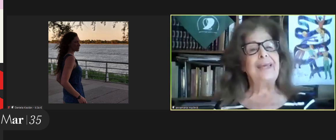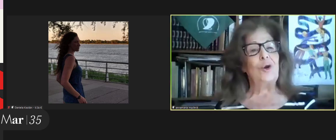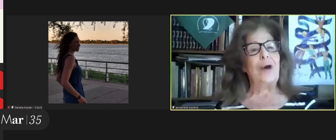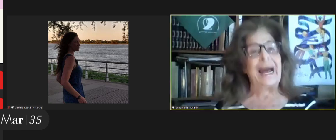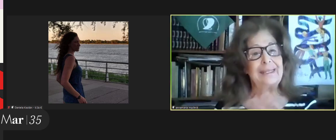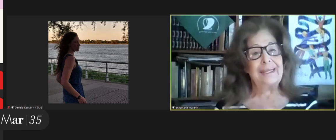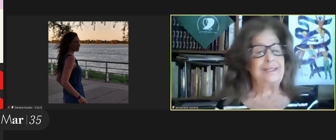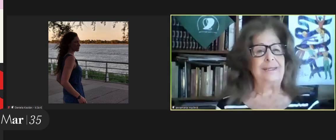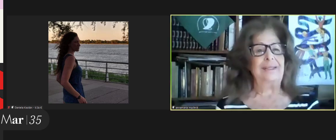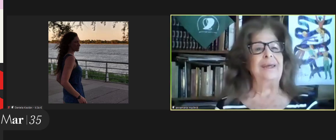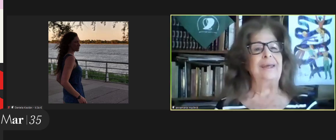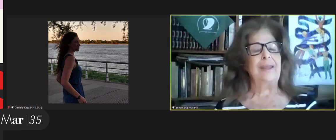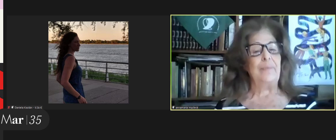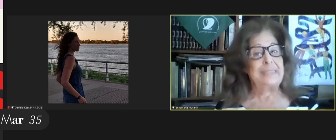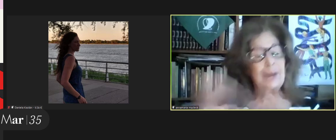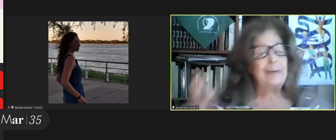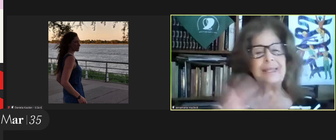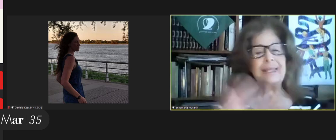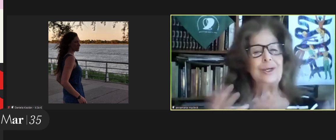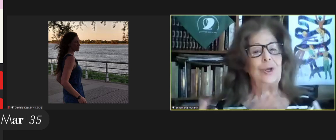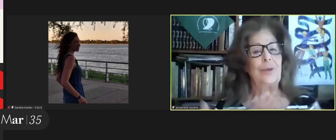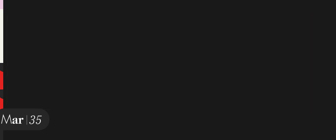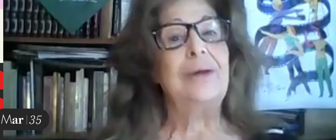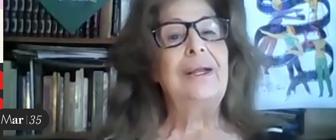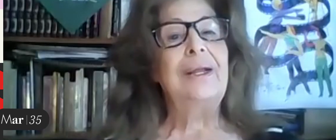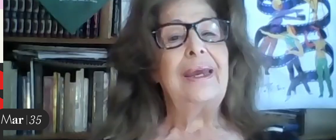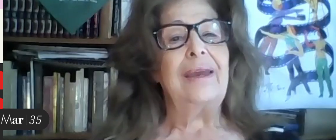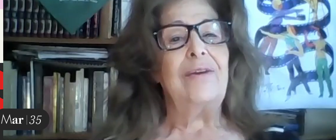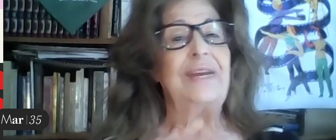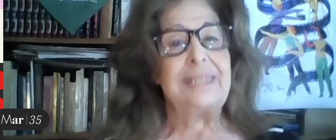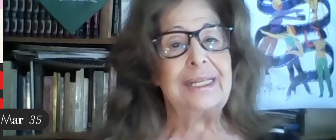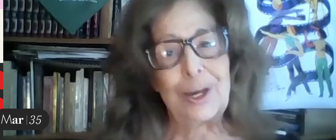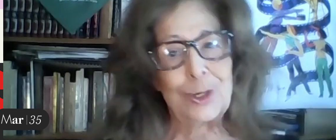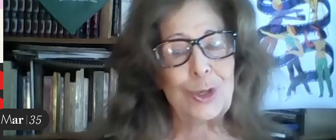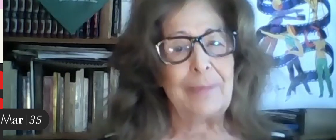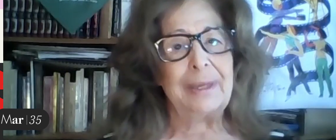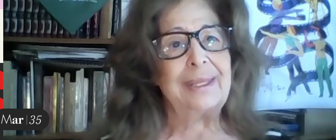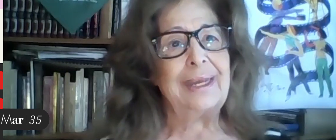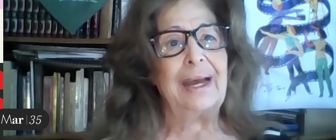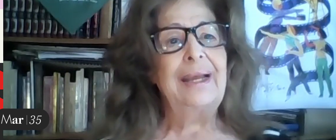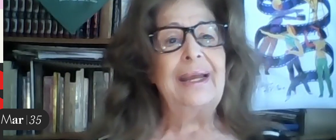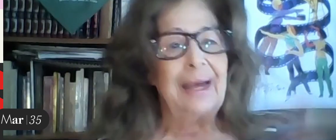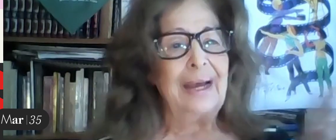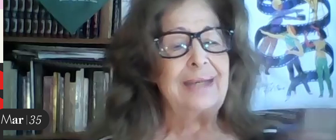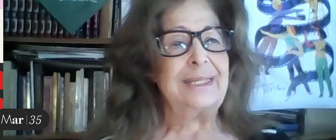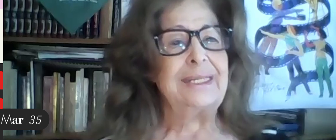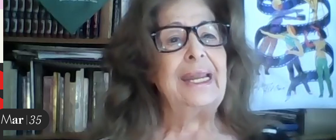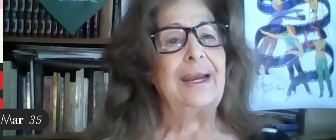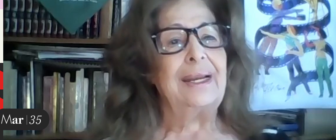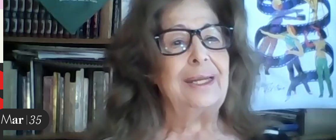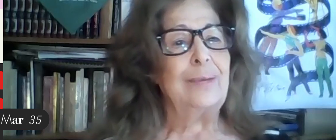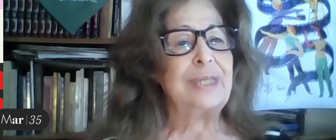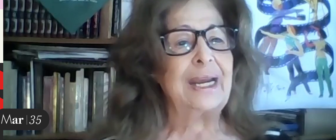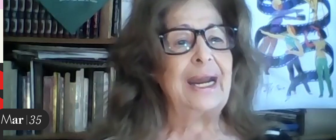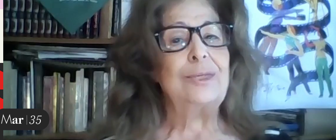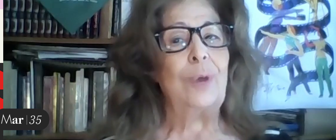honestly a really a real thrill to be here and before i start talking about my presentation per se i